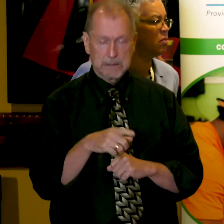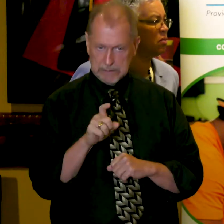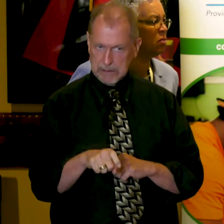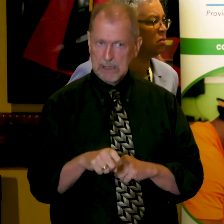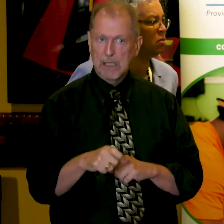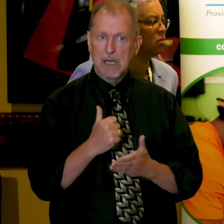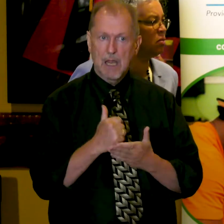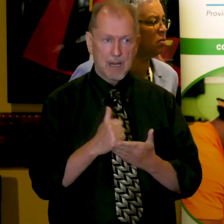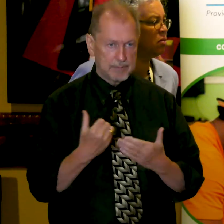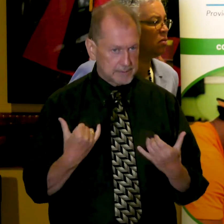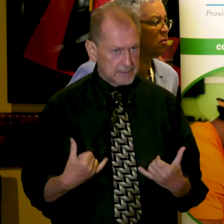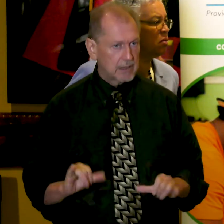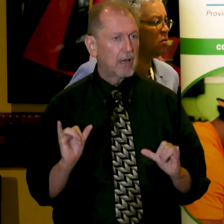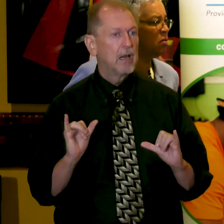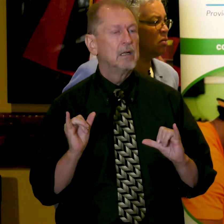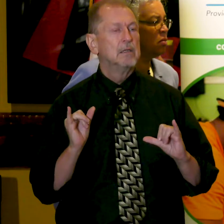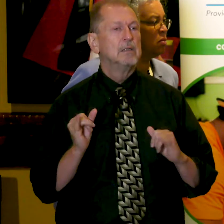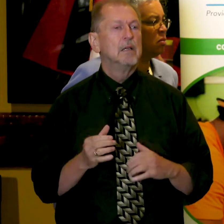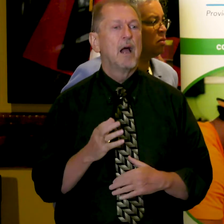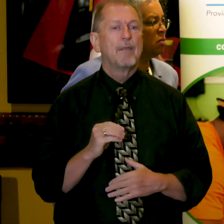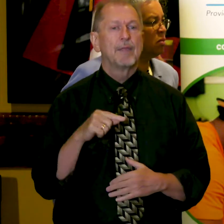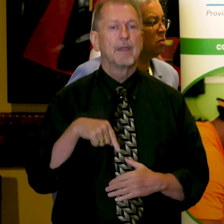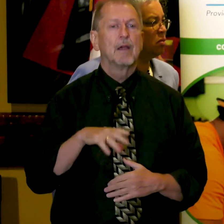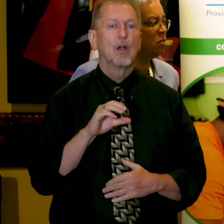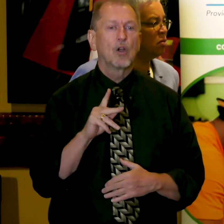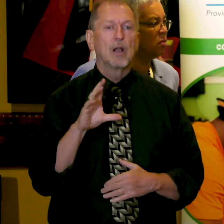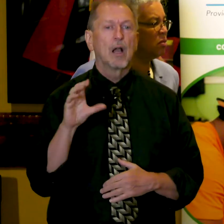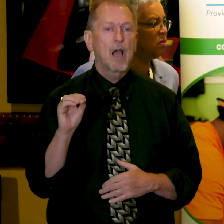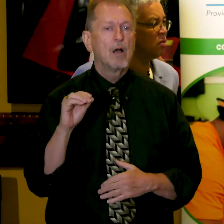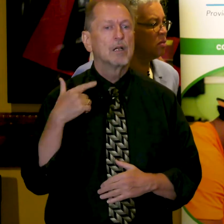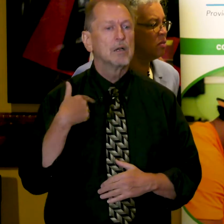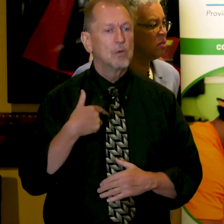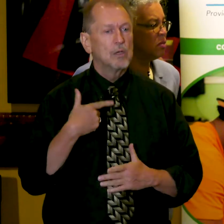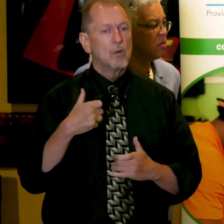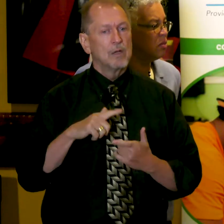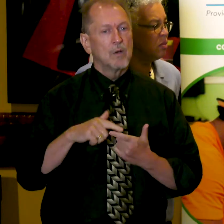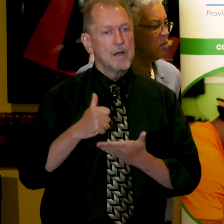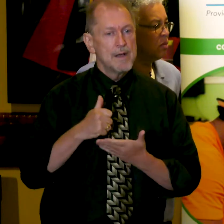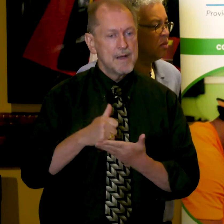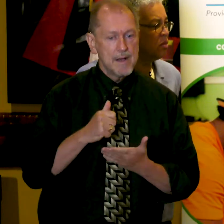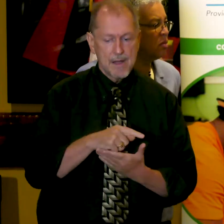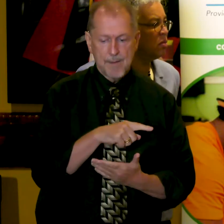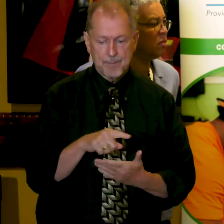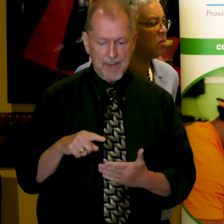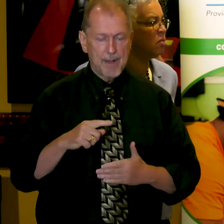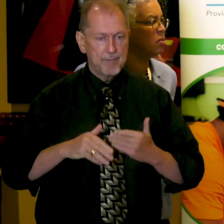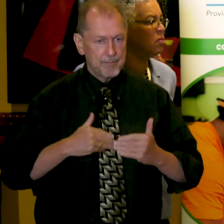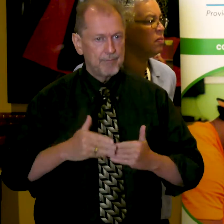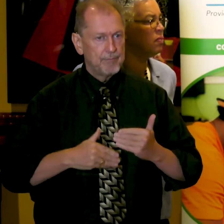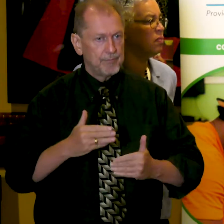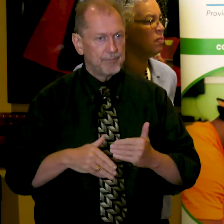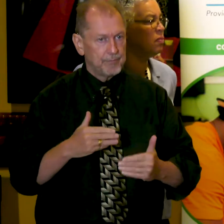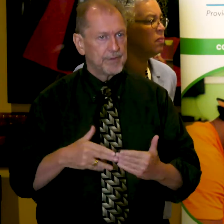county, state, federal. We have to be there alongside them for them to get the help they need.